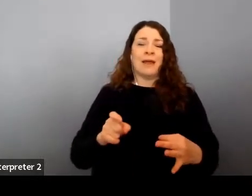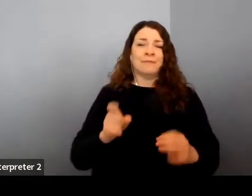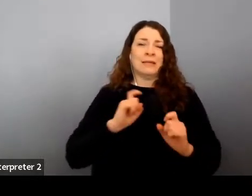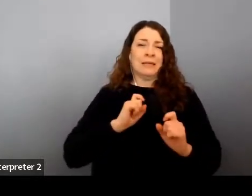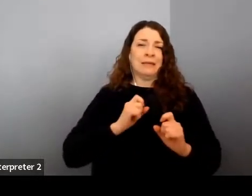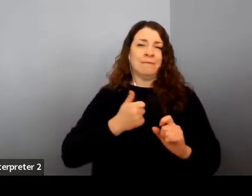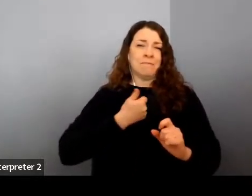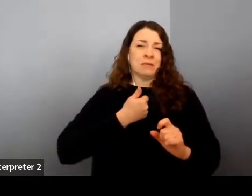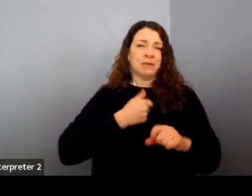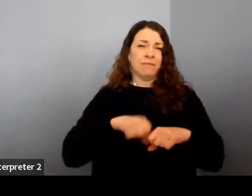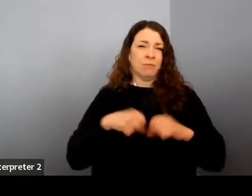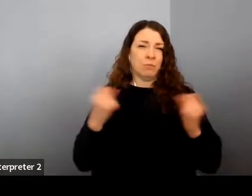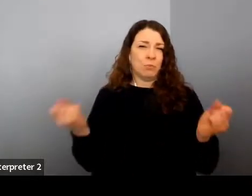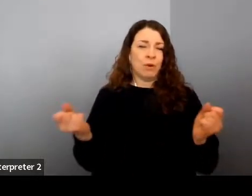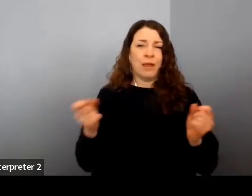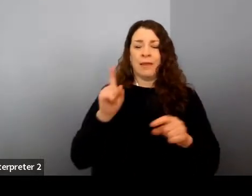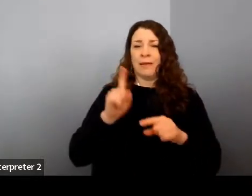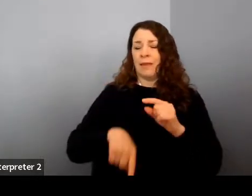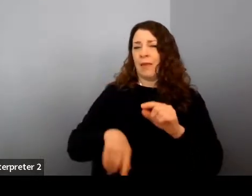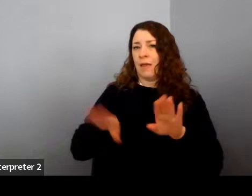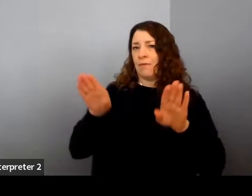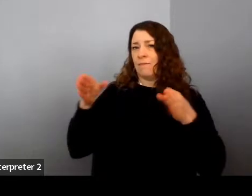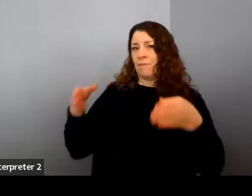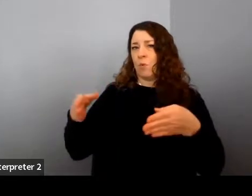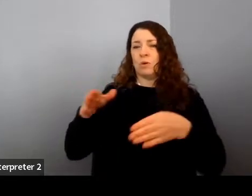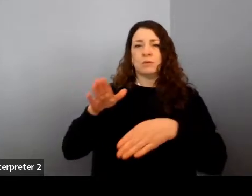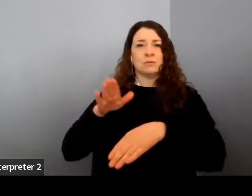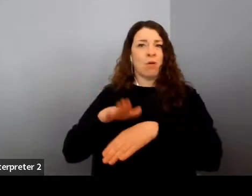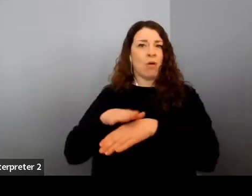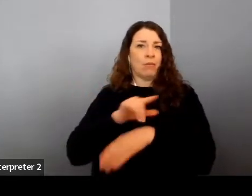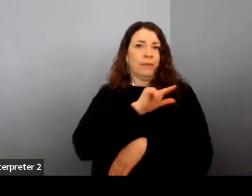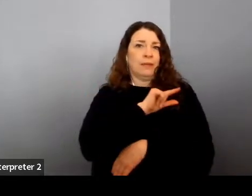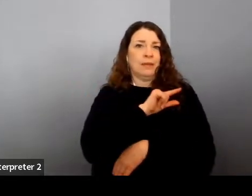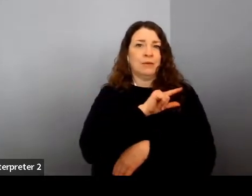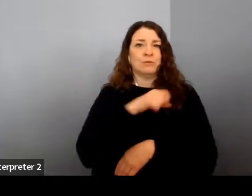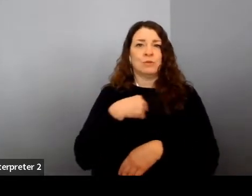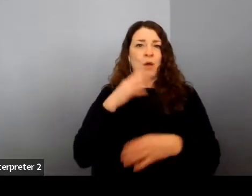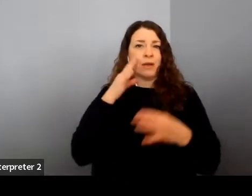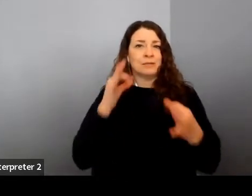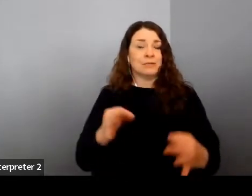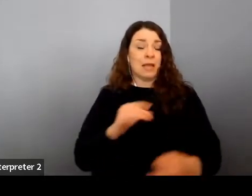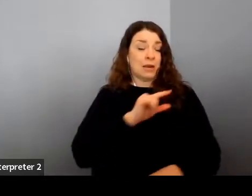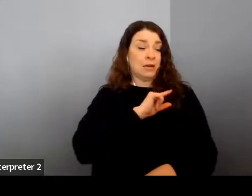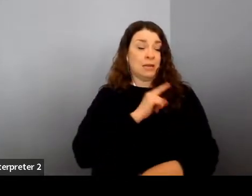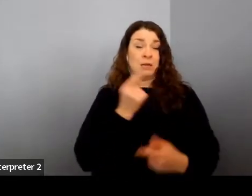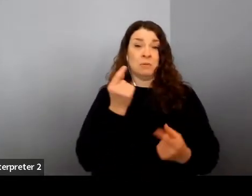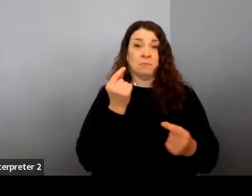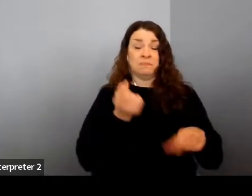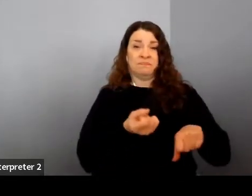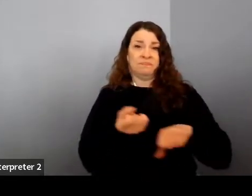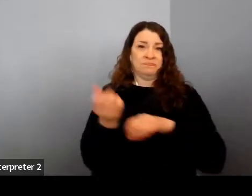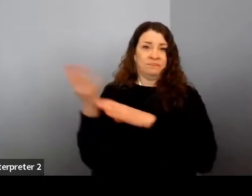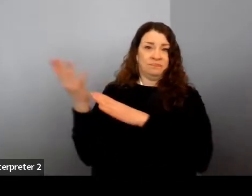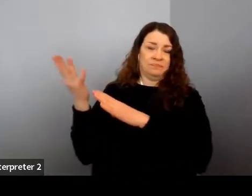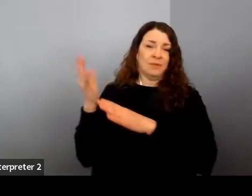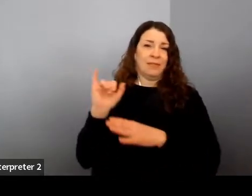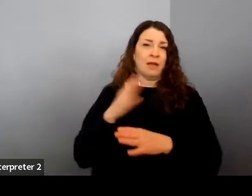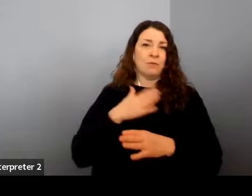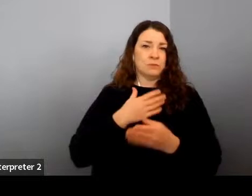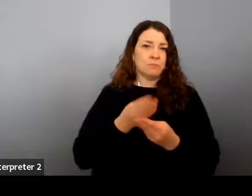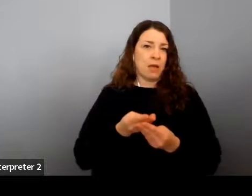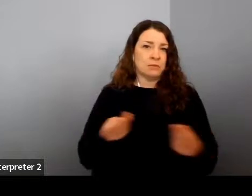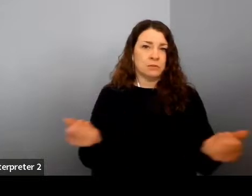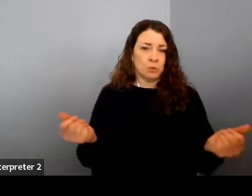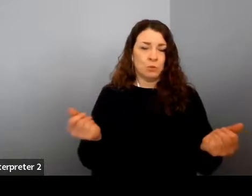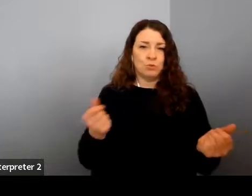preoccupied with guilt. So I absolved myself of the guilt. And that was my solution. And I really reframed it in my